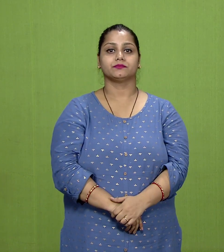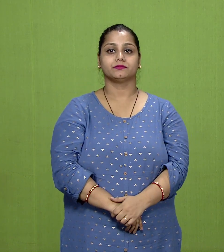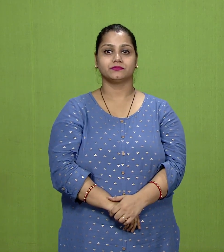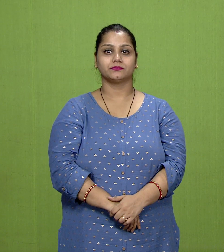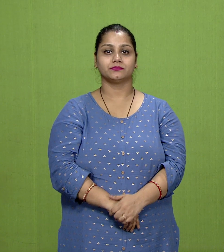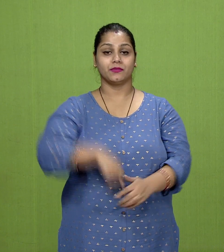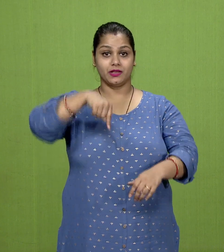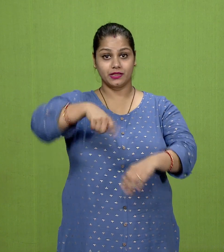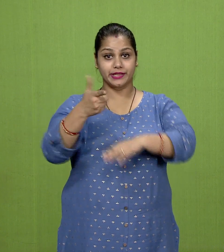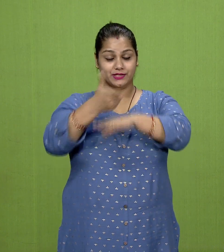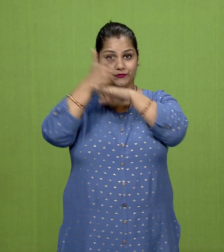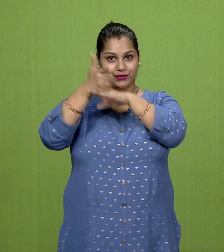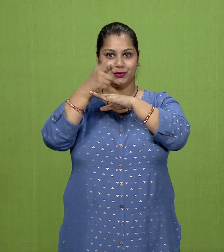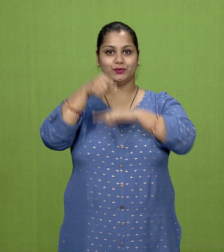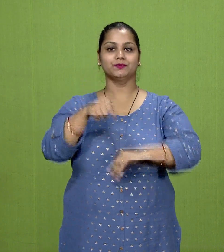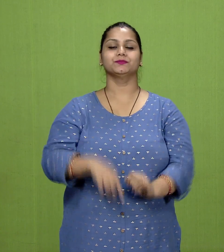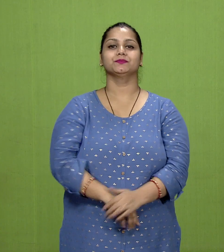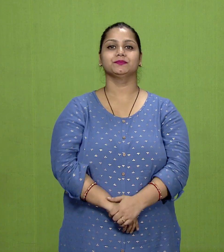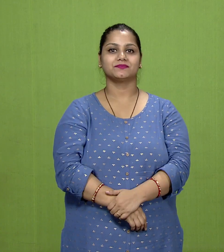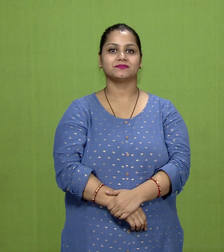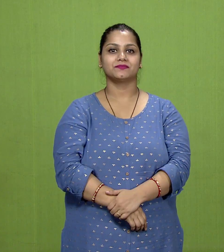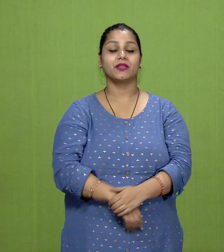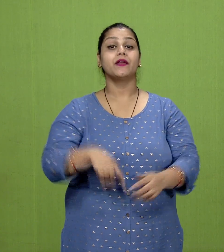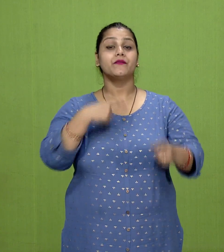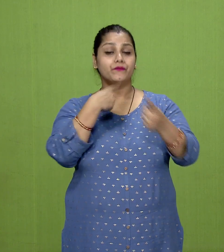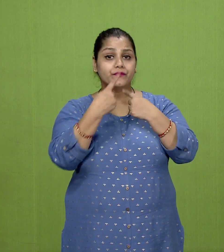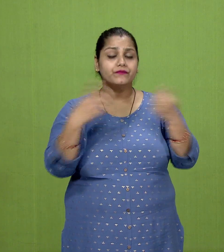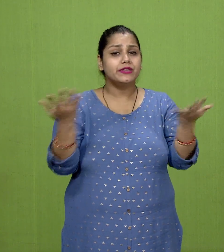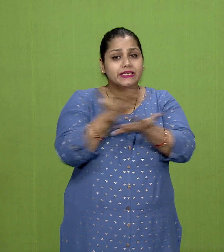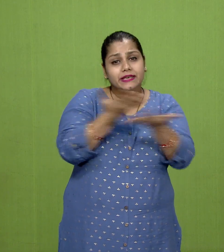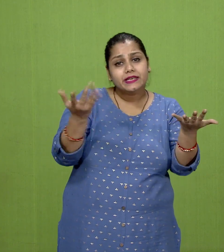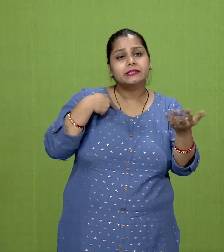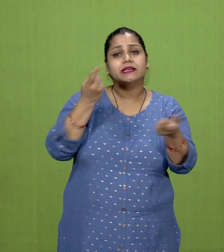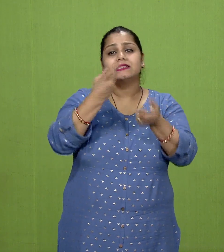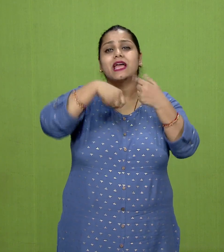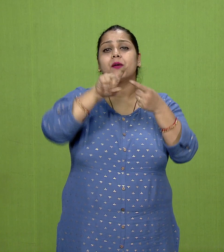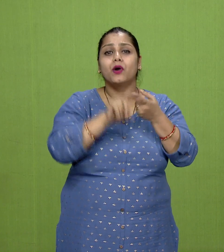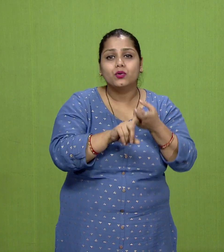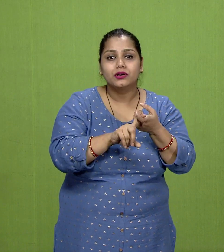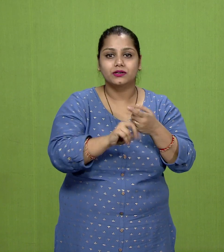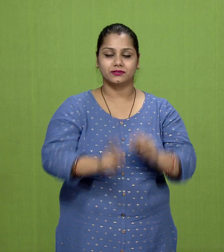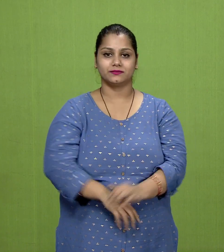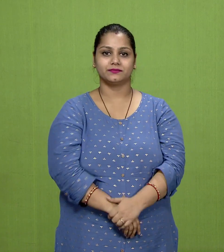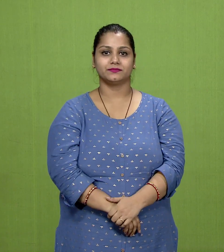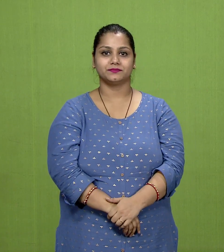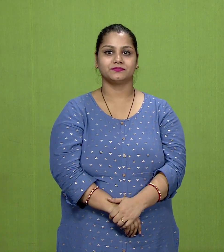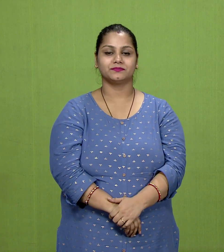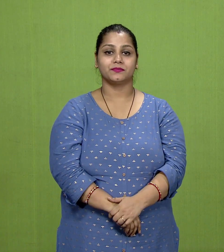In this video, we discussed about post